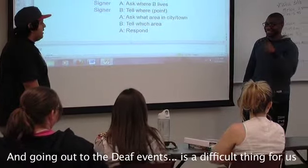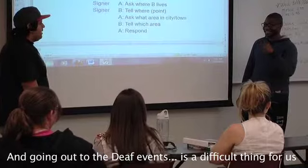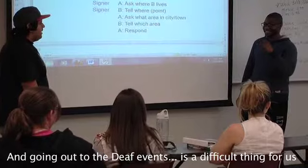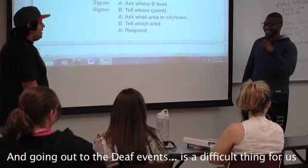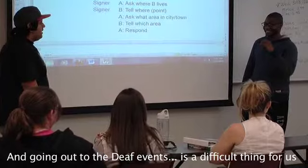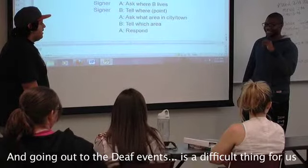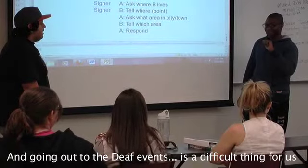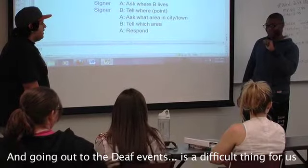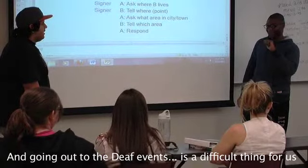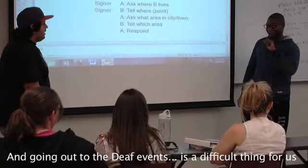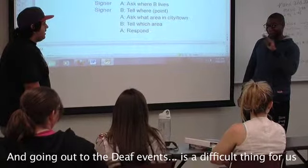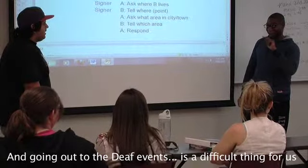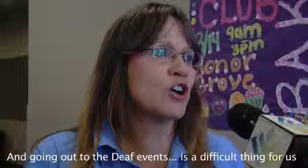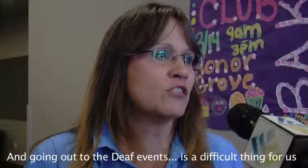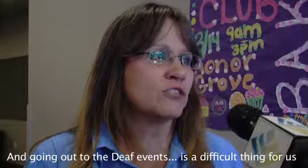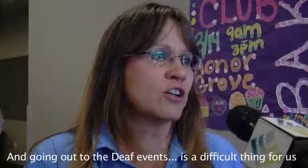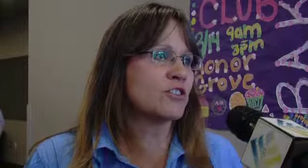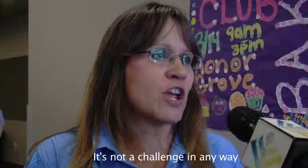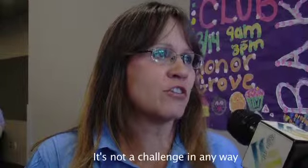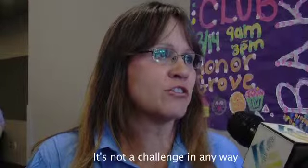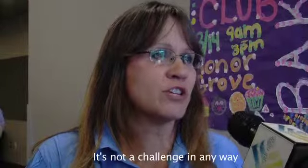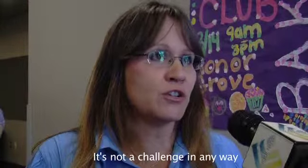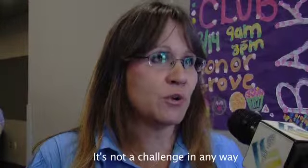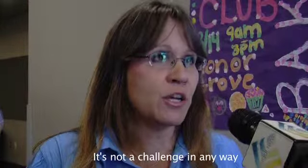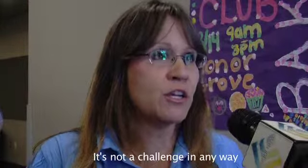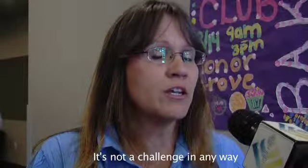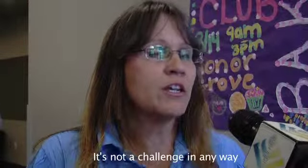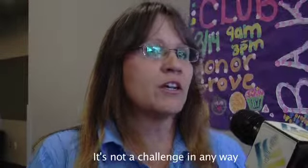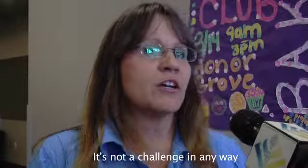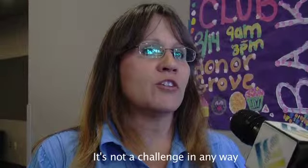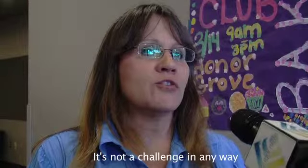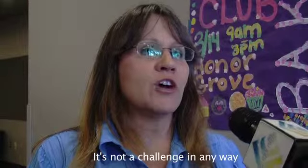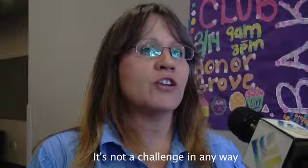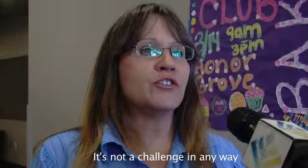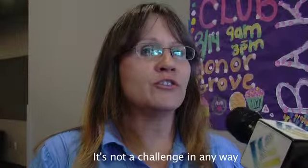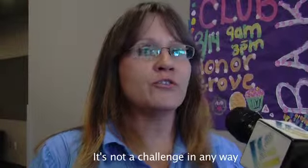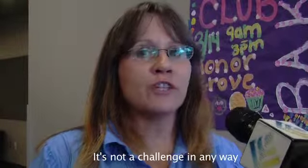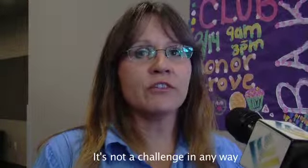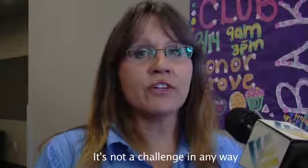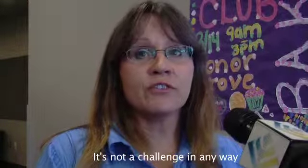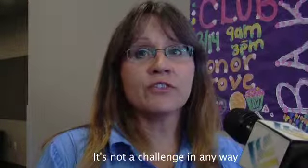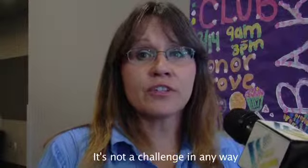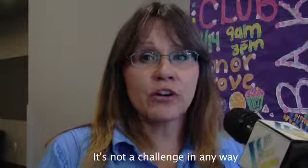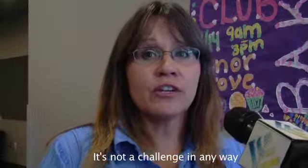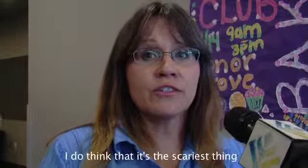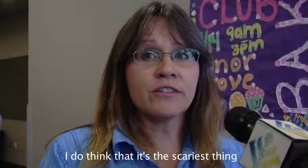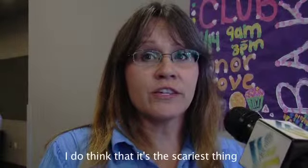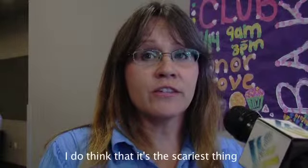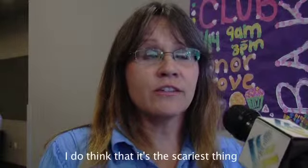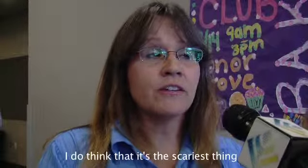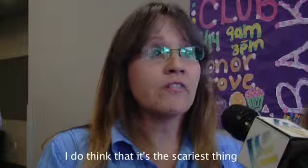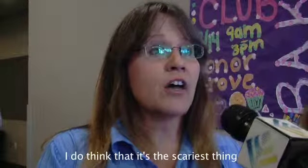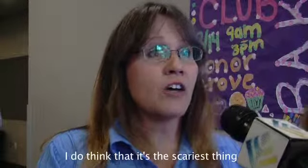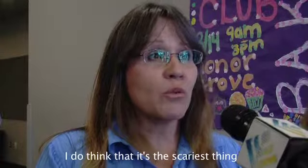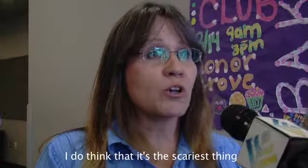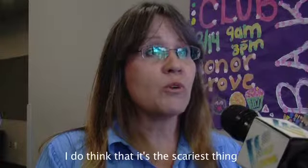thing for us. It's not a challenge in any way. I do think that it's the scariest thing that 101